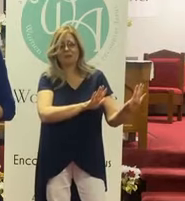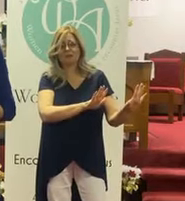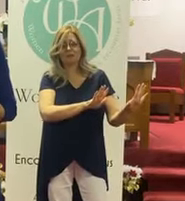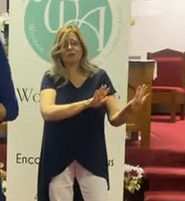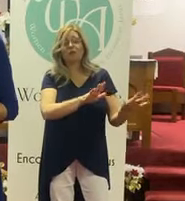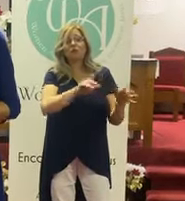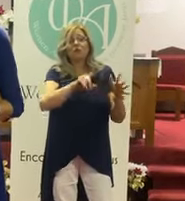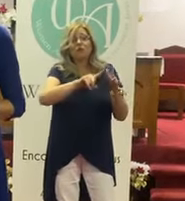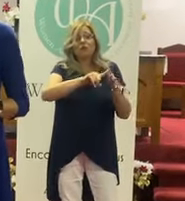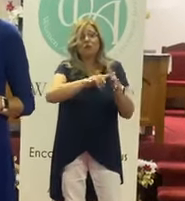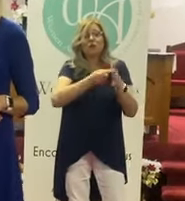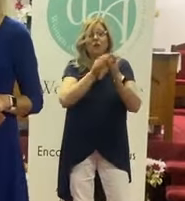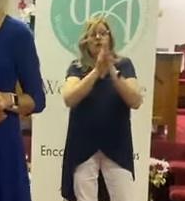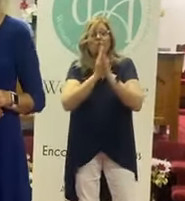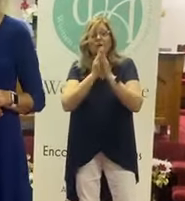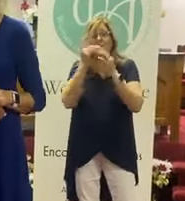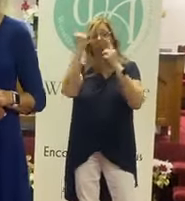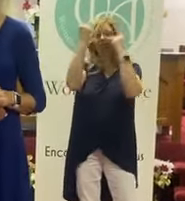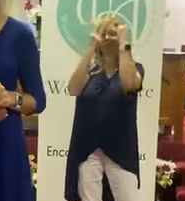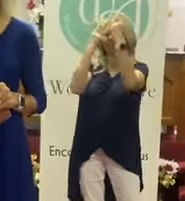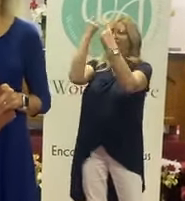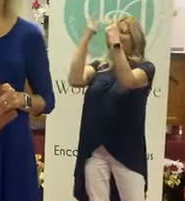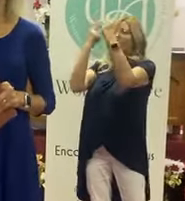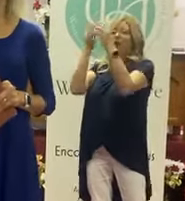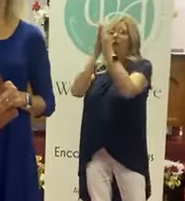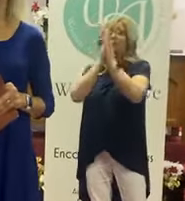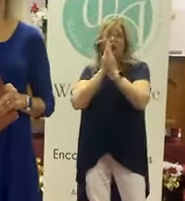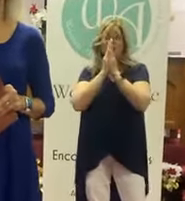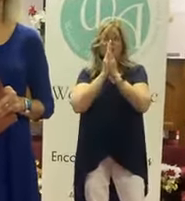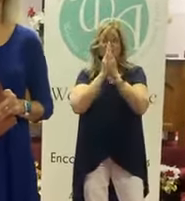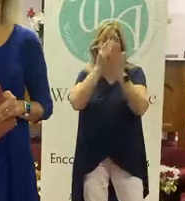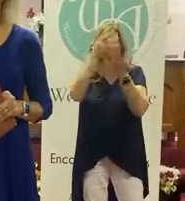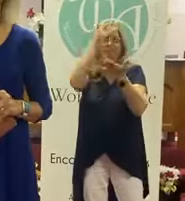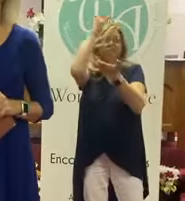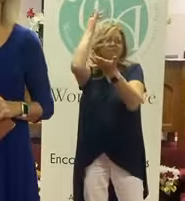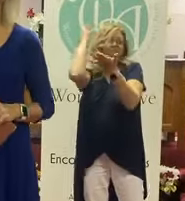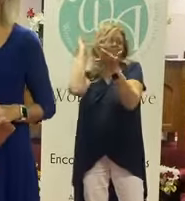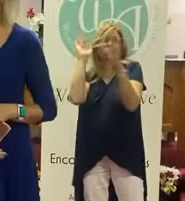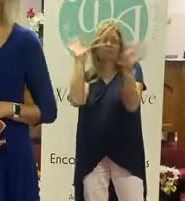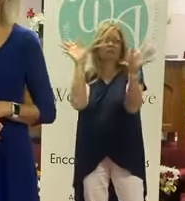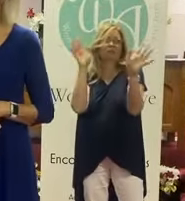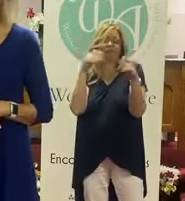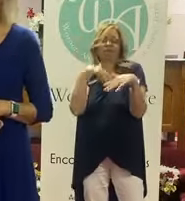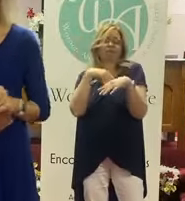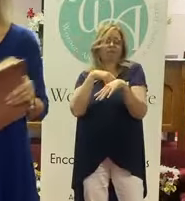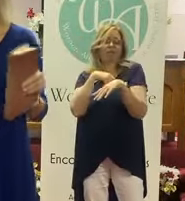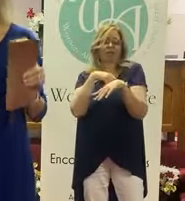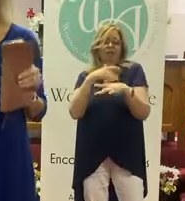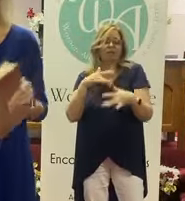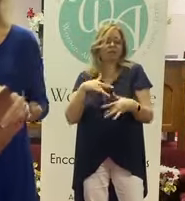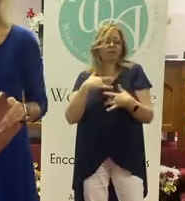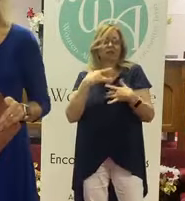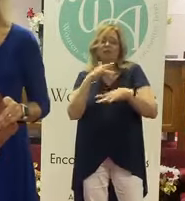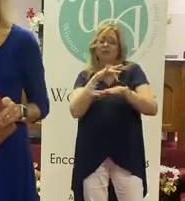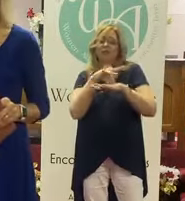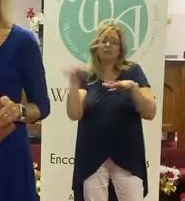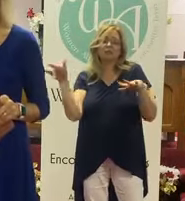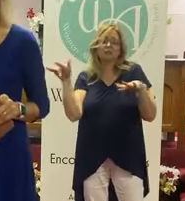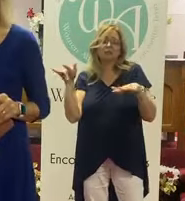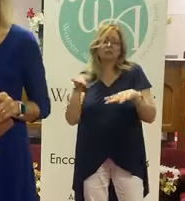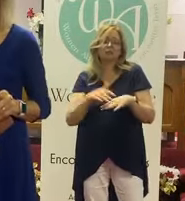You you start praying and your mind wanders. Or you pray and you feel like your prayers don't get any farther than the ceiling. You just feel empty.